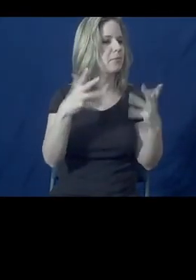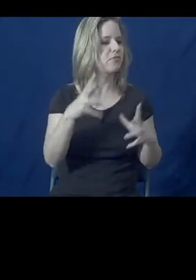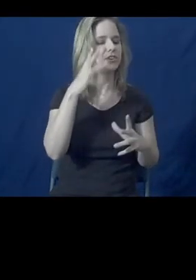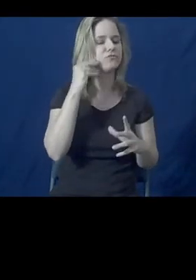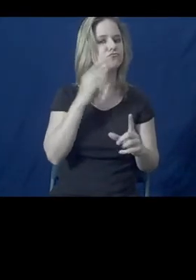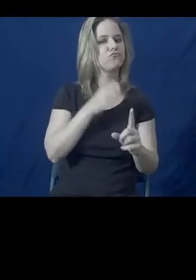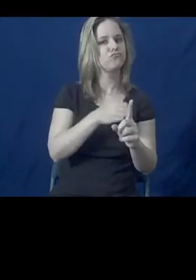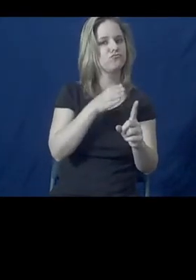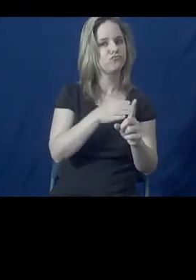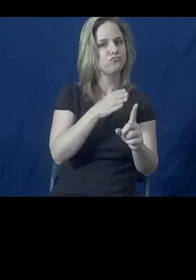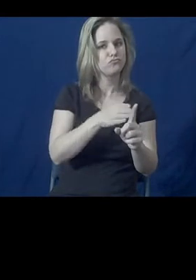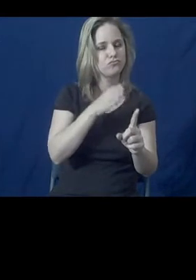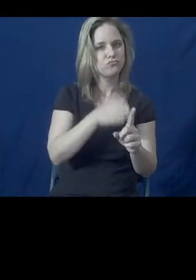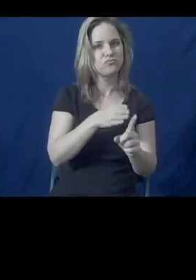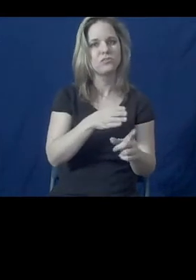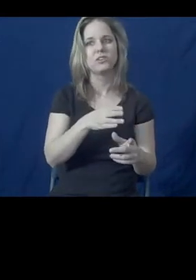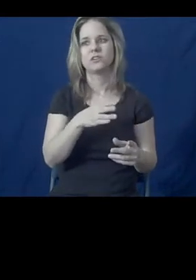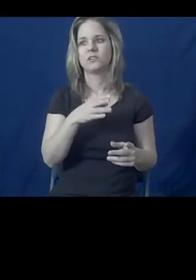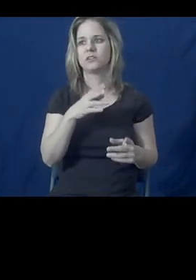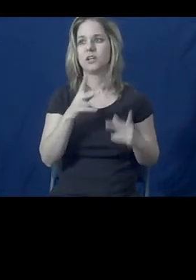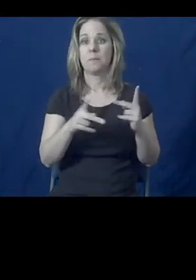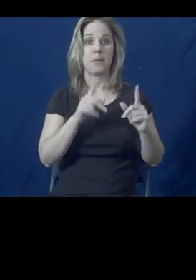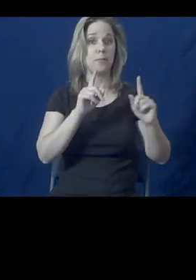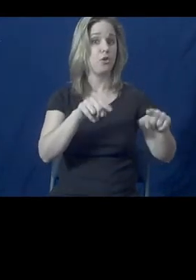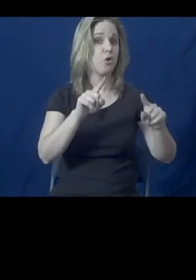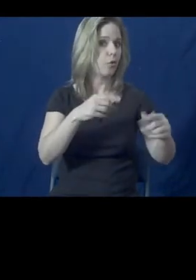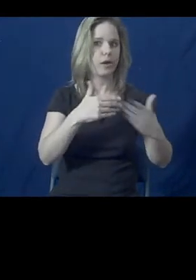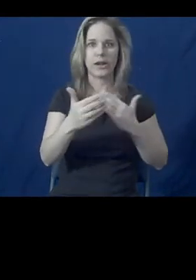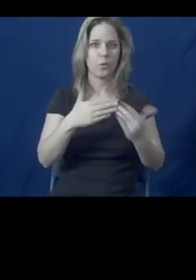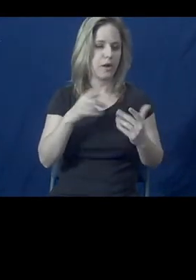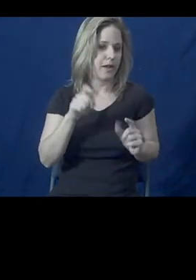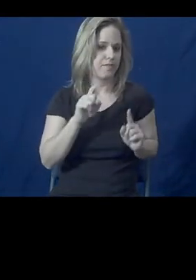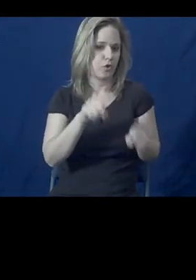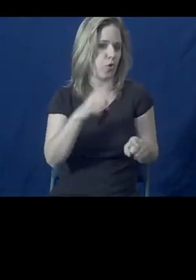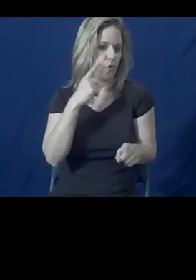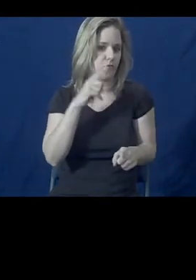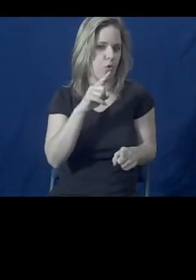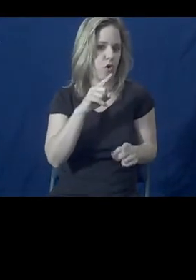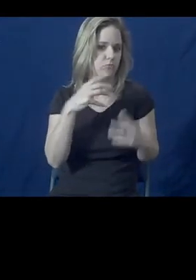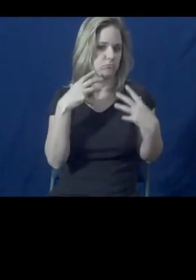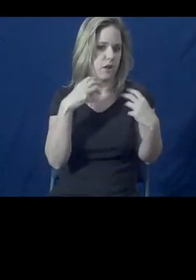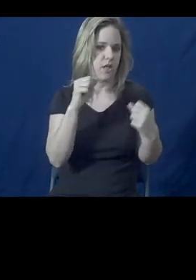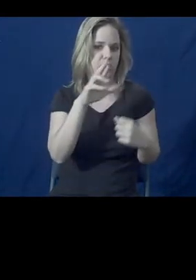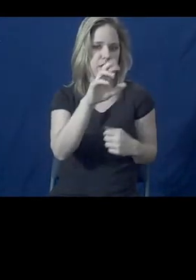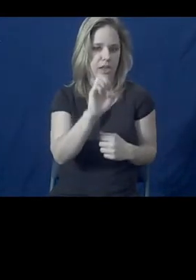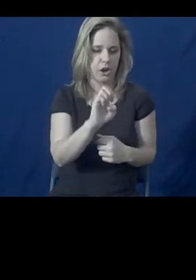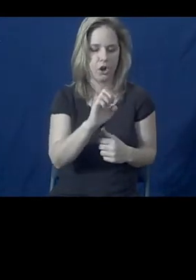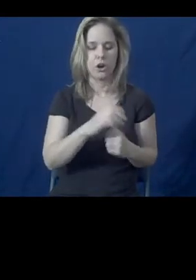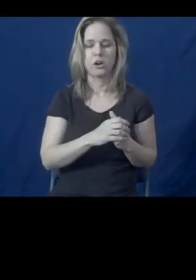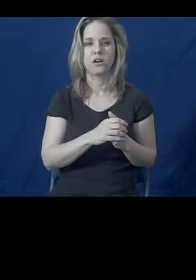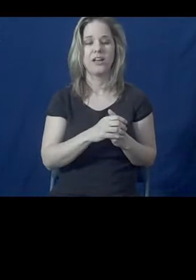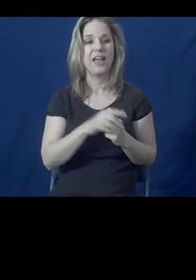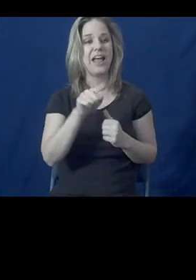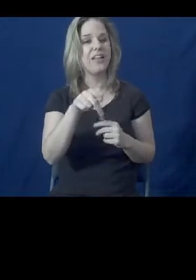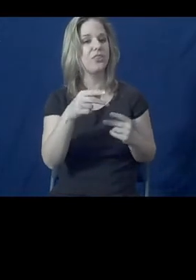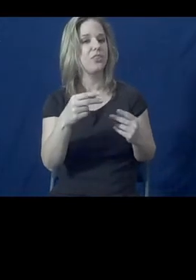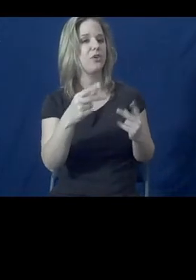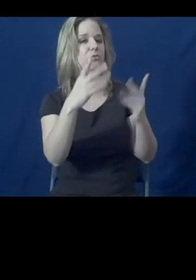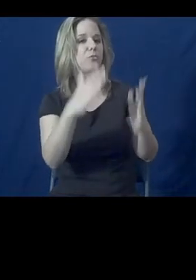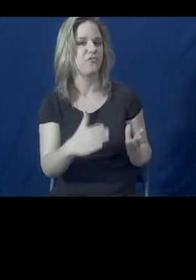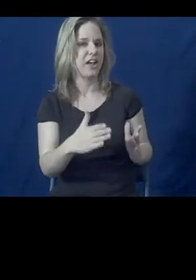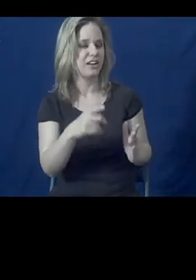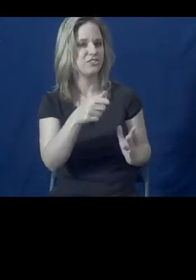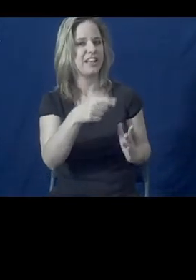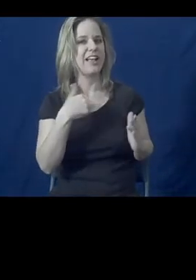They are places where people are going anyway. They have to go there for care. And health care providers are in a unique